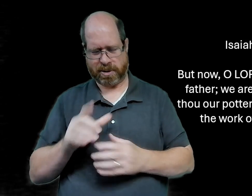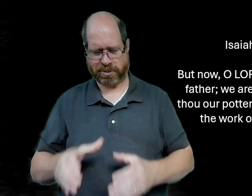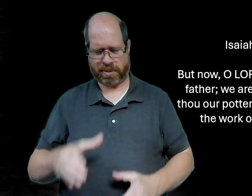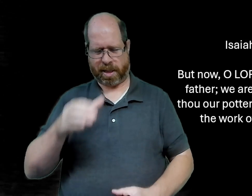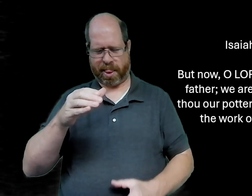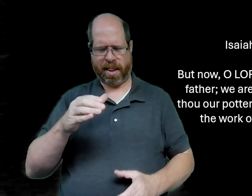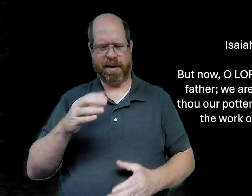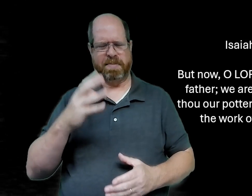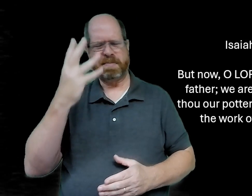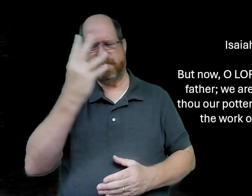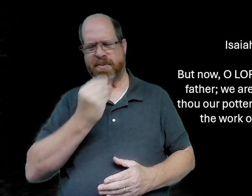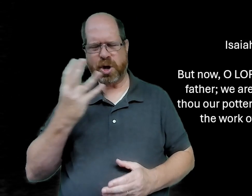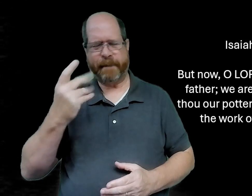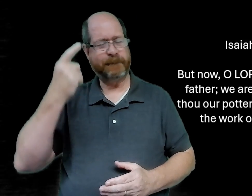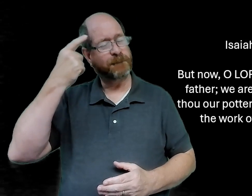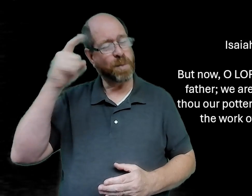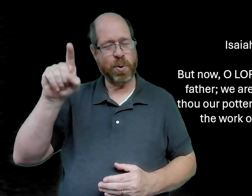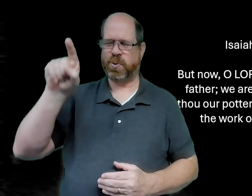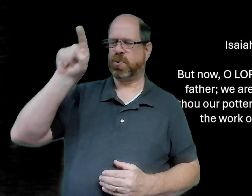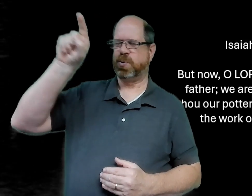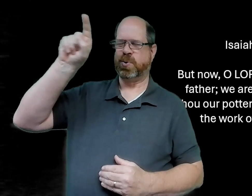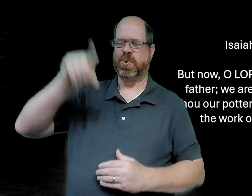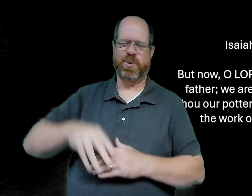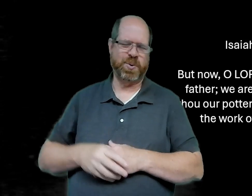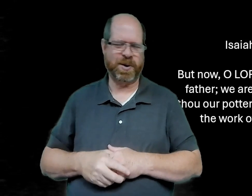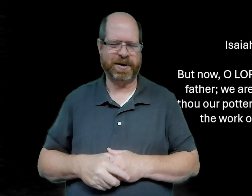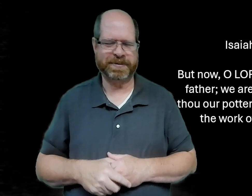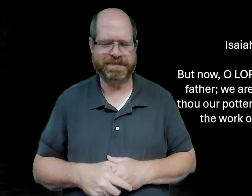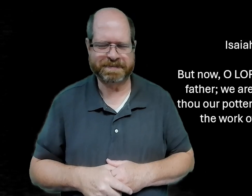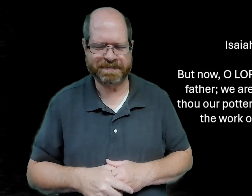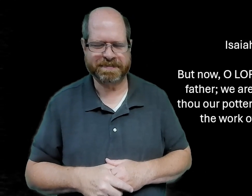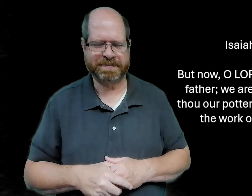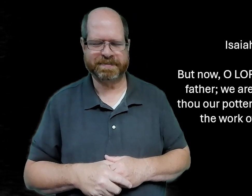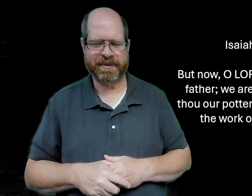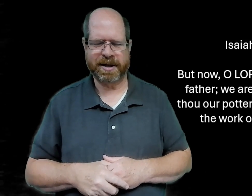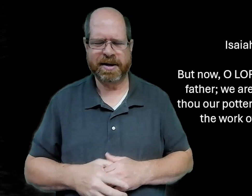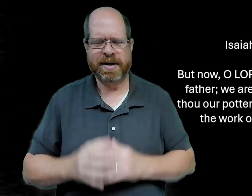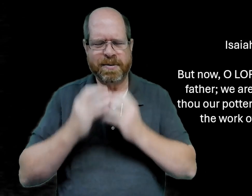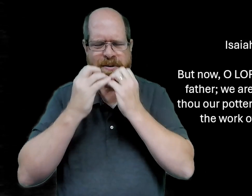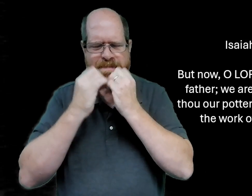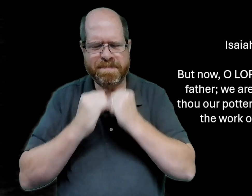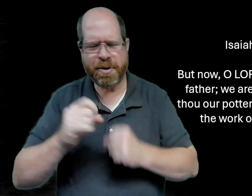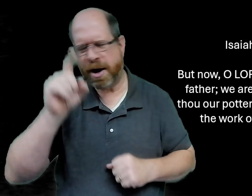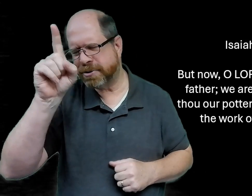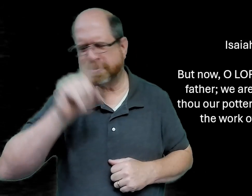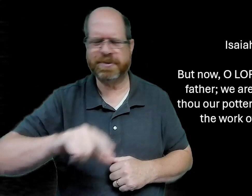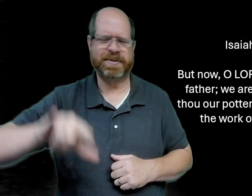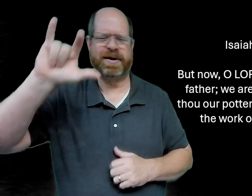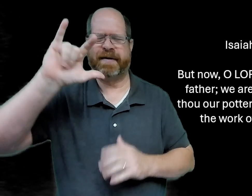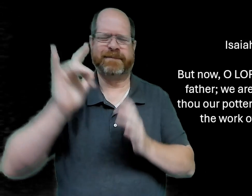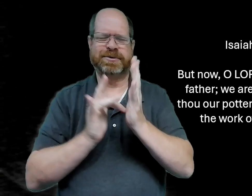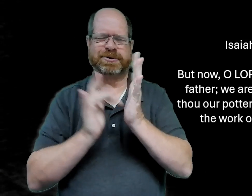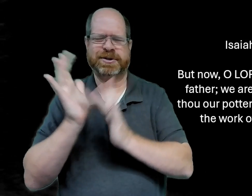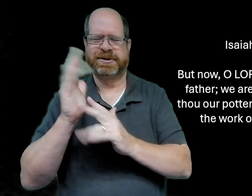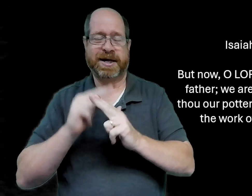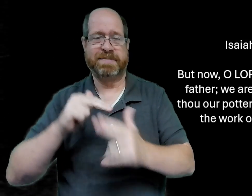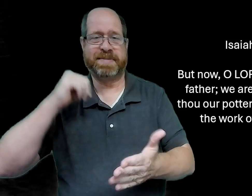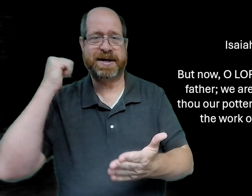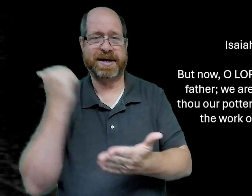we want the vessel that we become to be used for you you're precious and we love you in jesus name